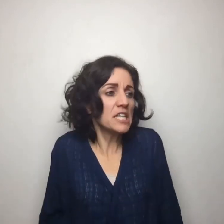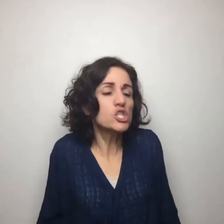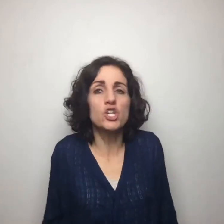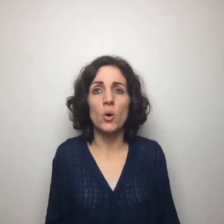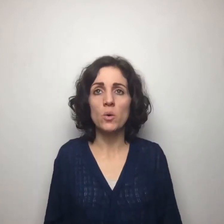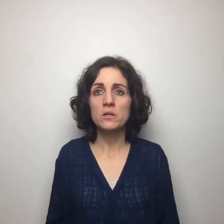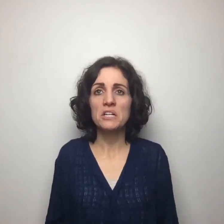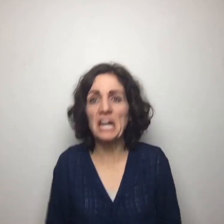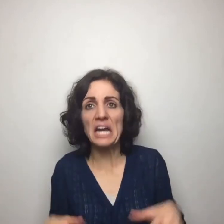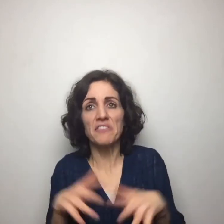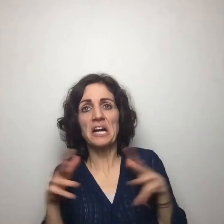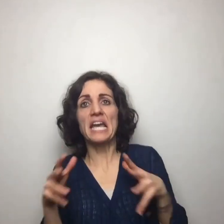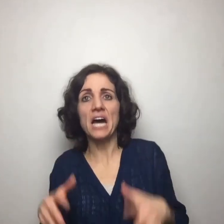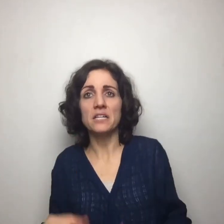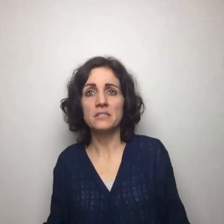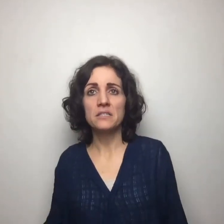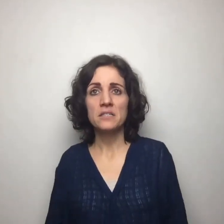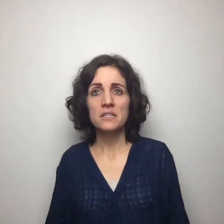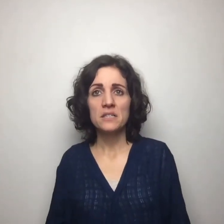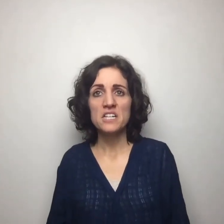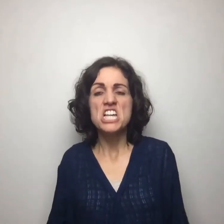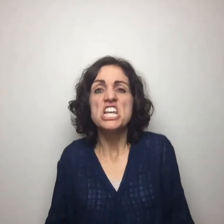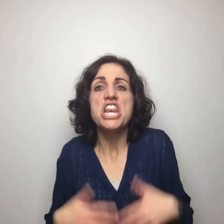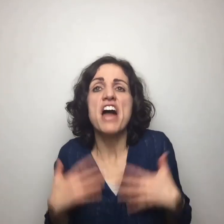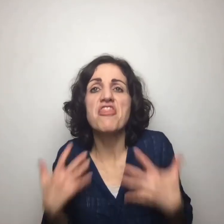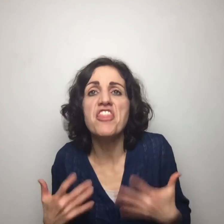Zilcho. Rien de rien. Nothing.